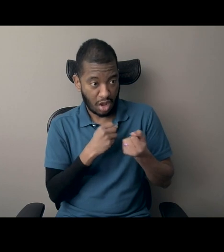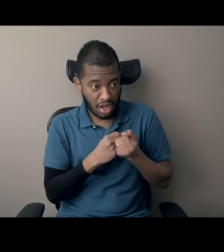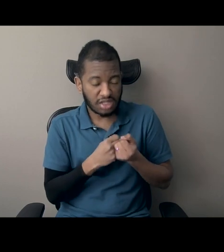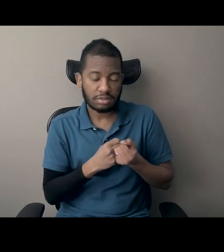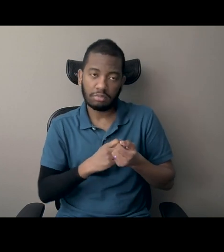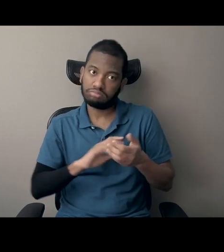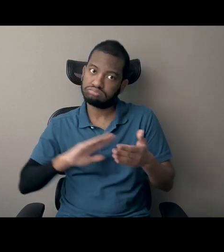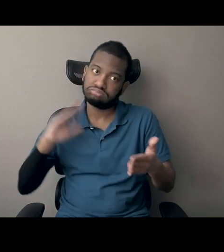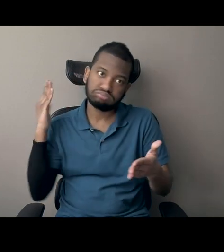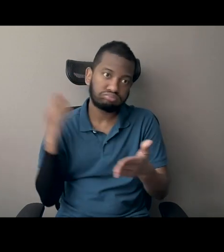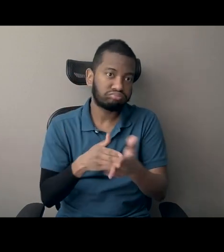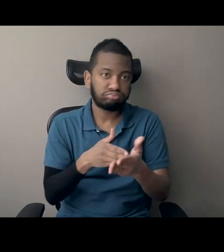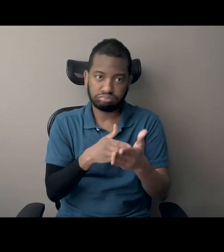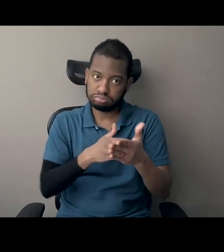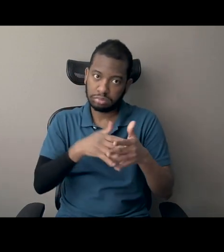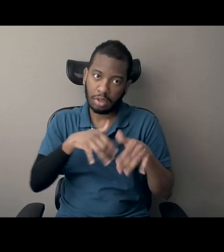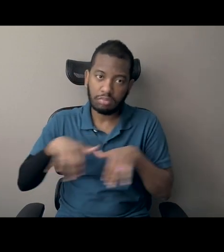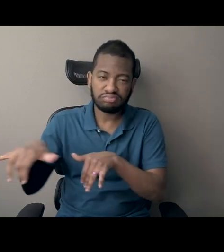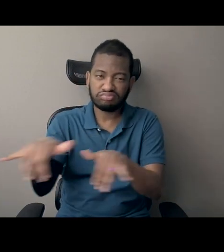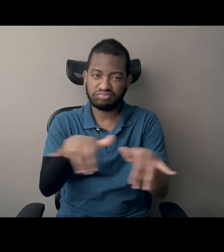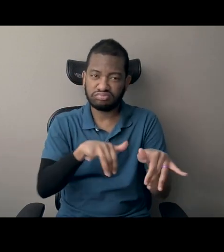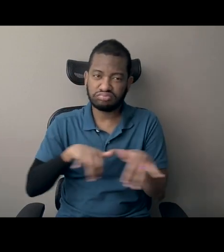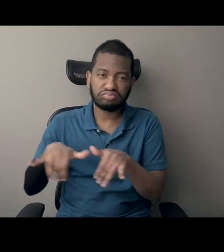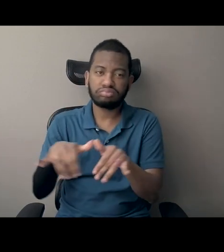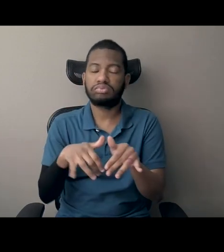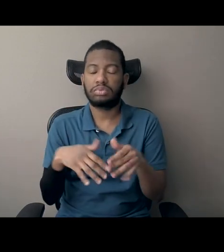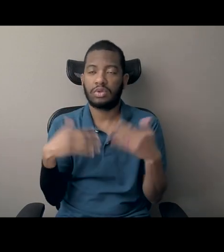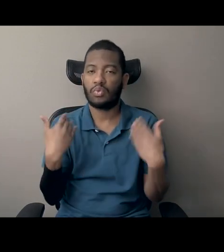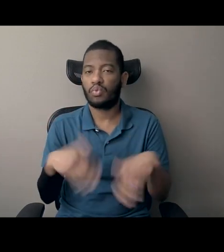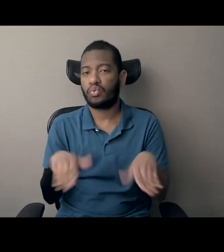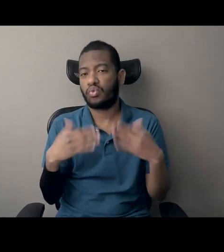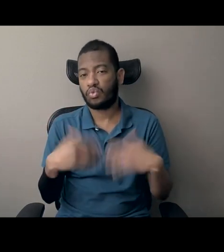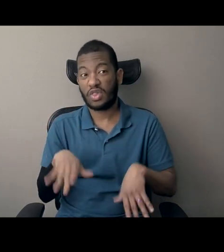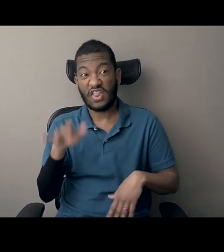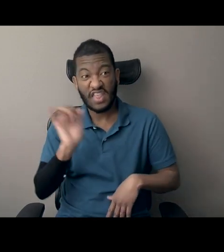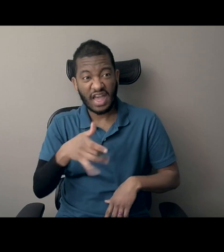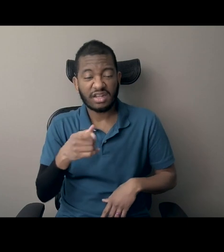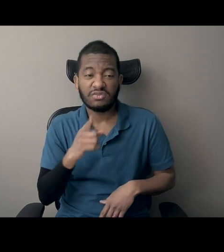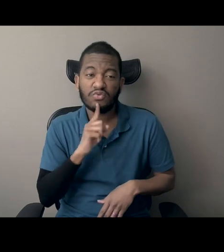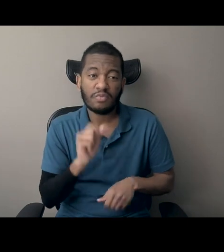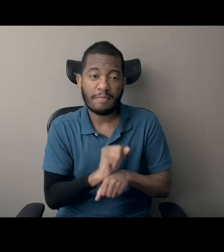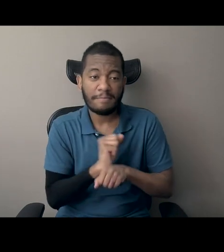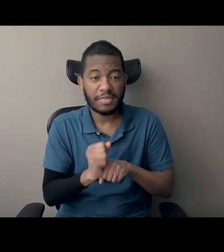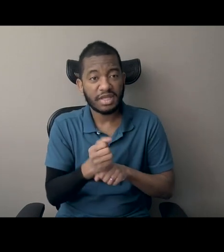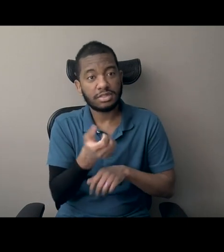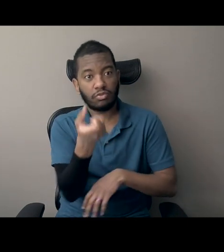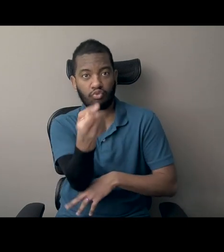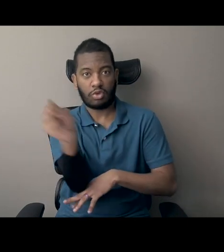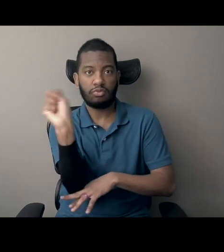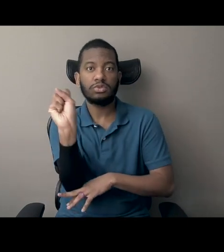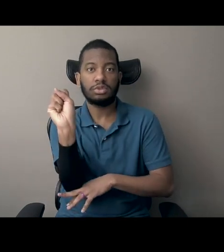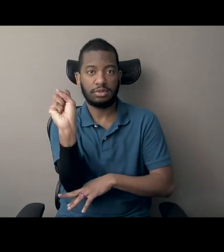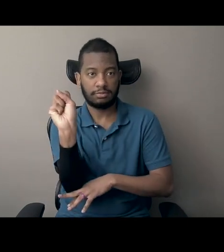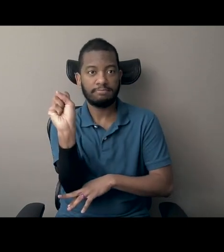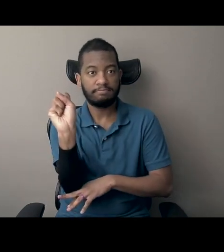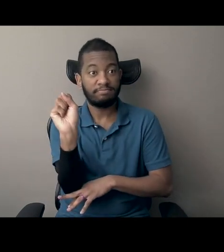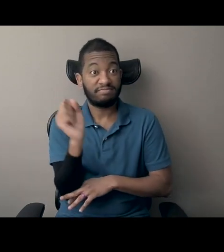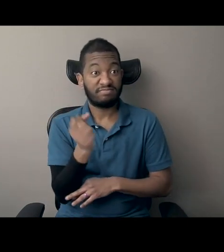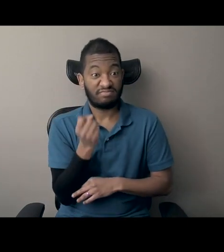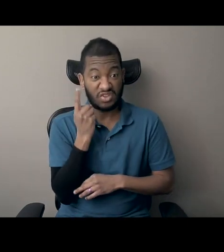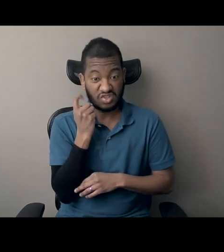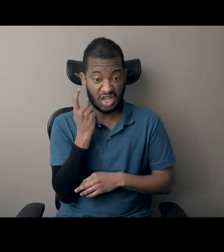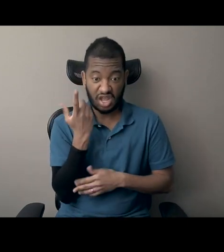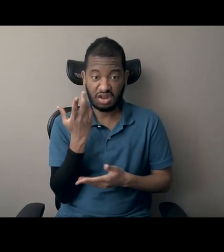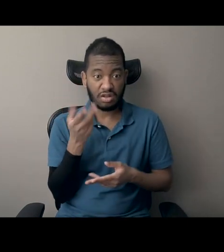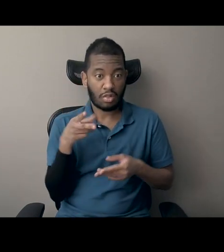unprecedented scale. Reconstruction was really a revolution and one cut short by a counter-revolution of white